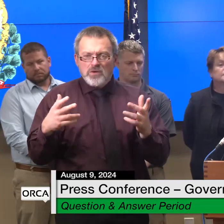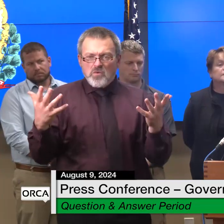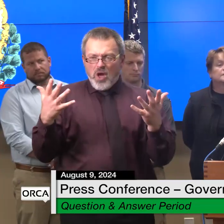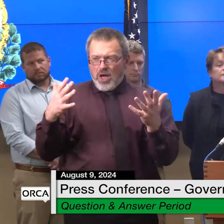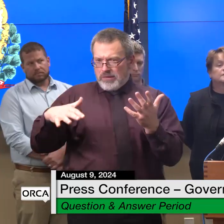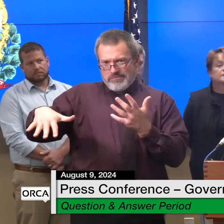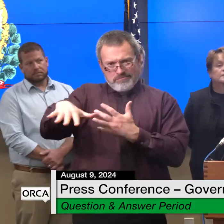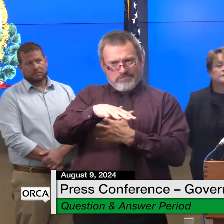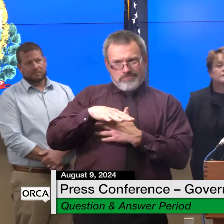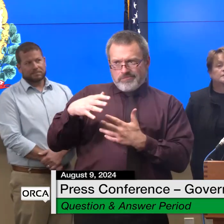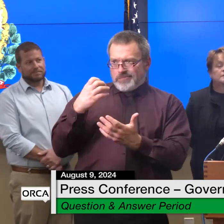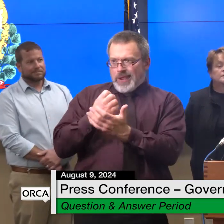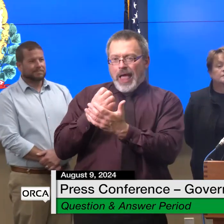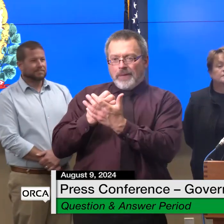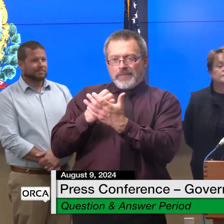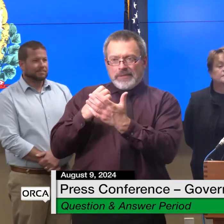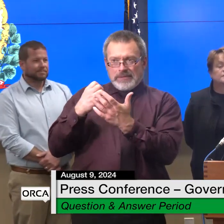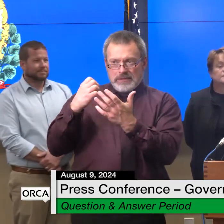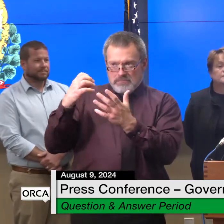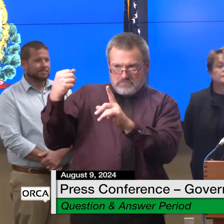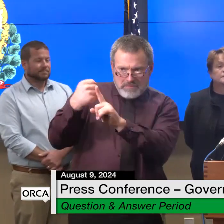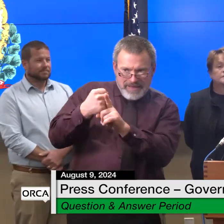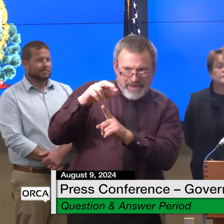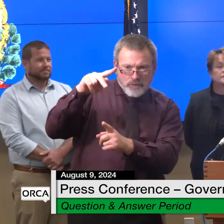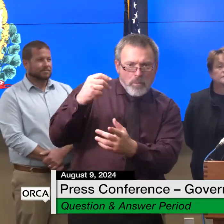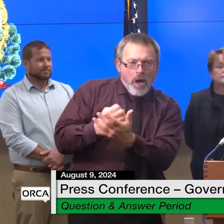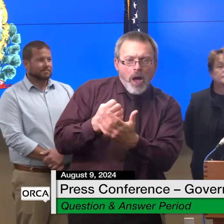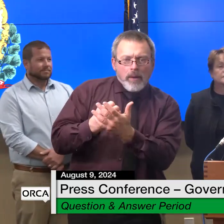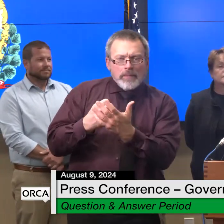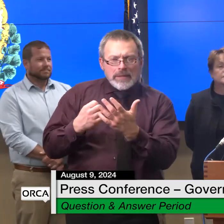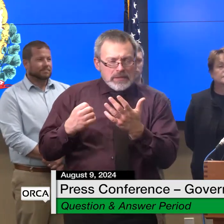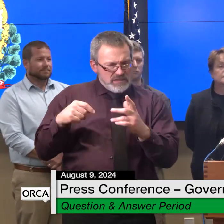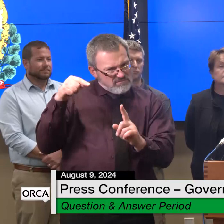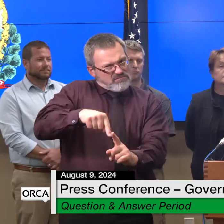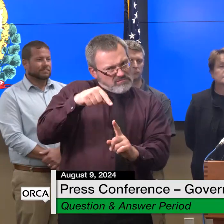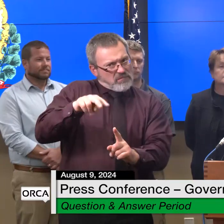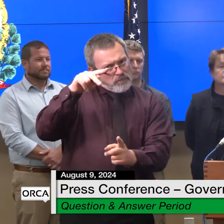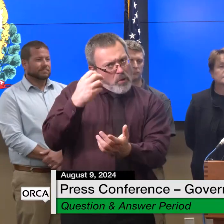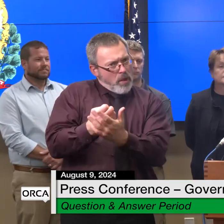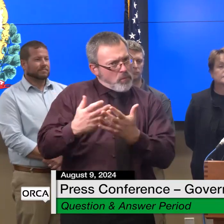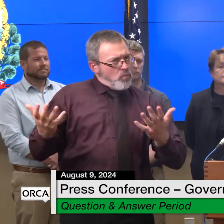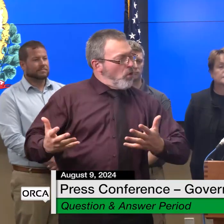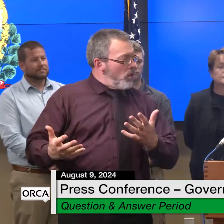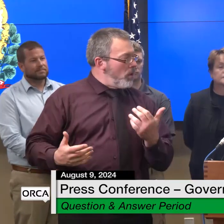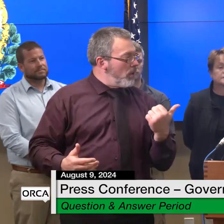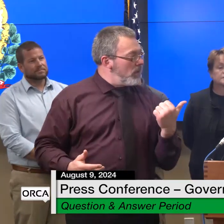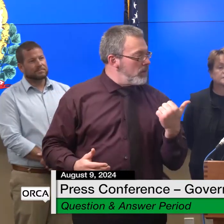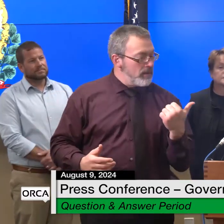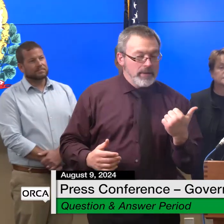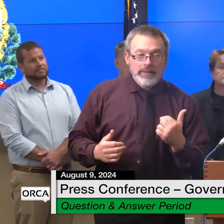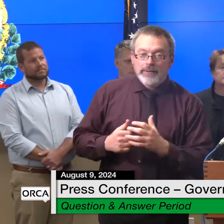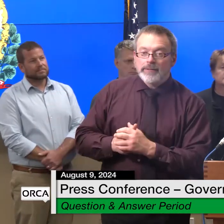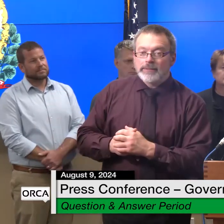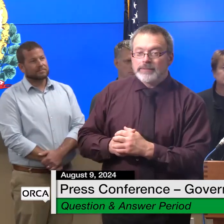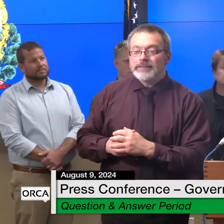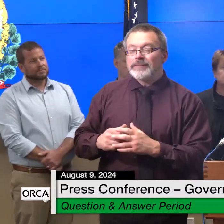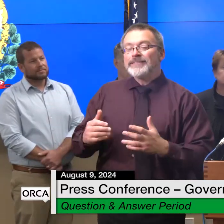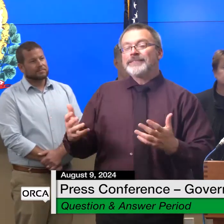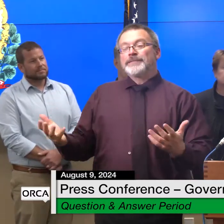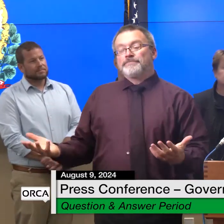your your thoughts going forward on the vermont economy you know as you know tim i um